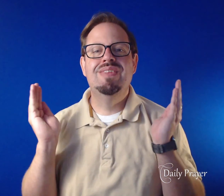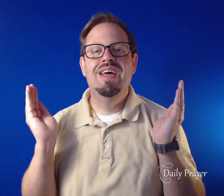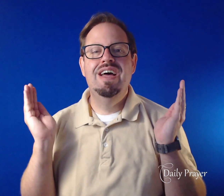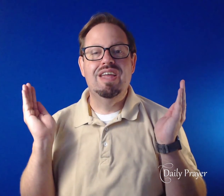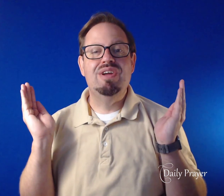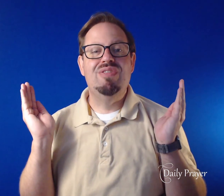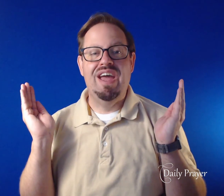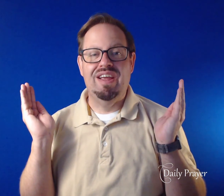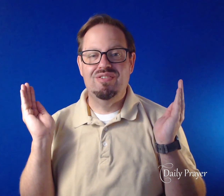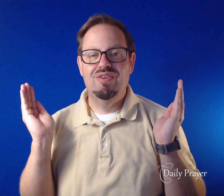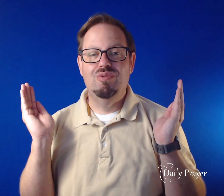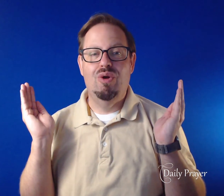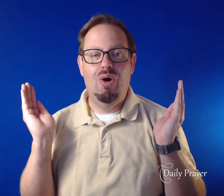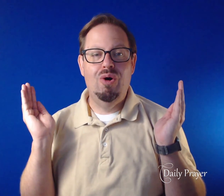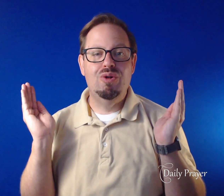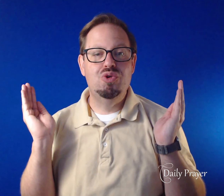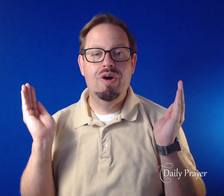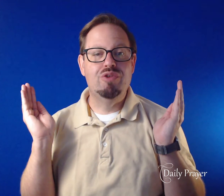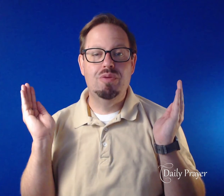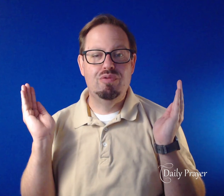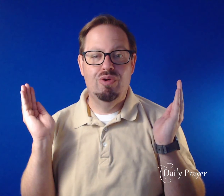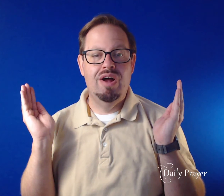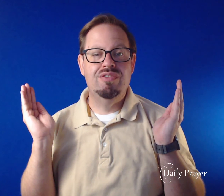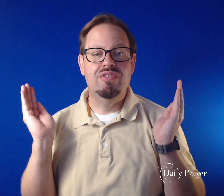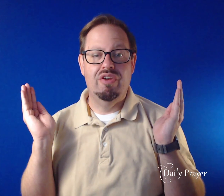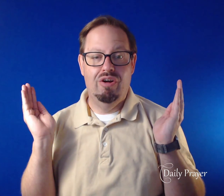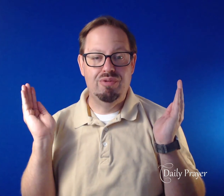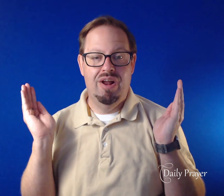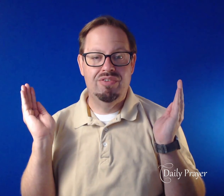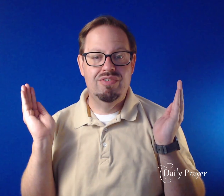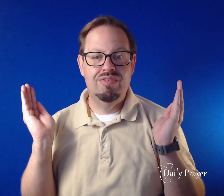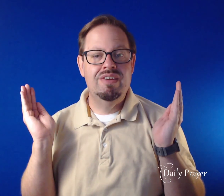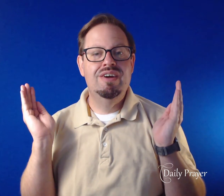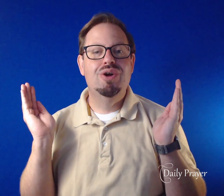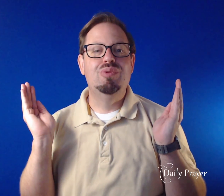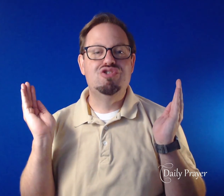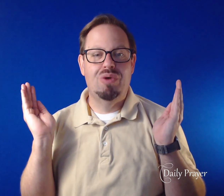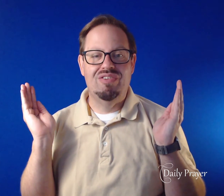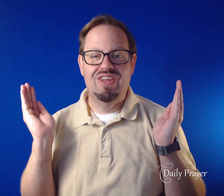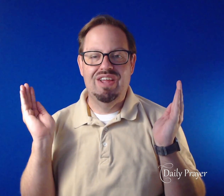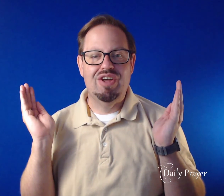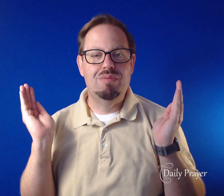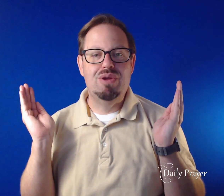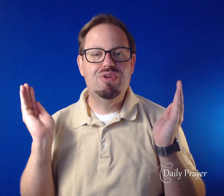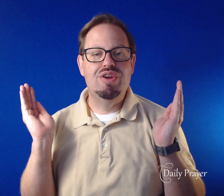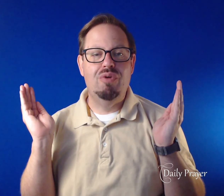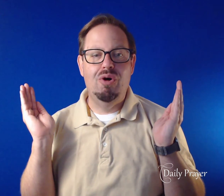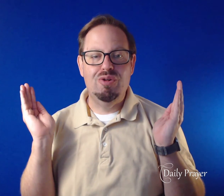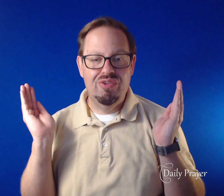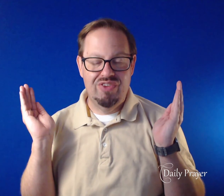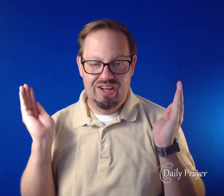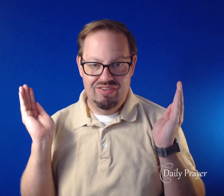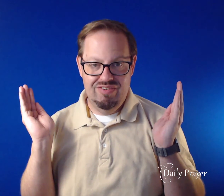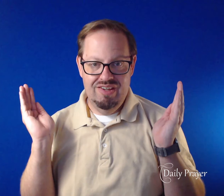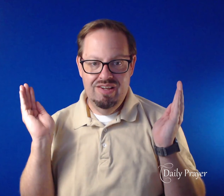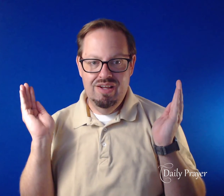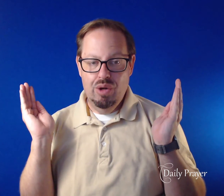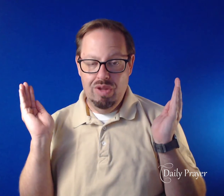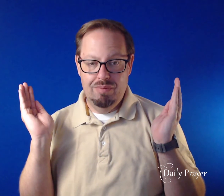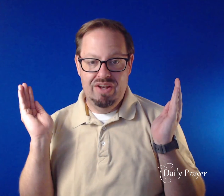Giving thanks for all who have gone before us and are at rest, rejoicing in the communion of all the saints, we commend